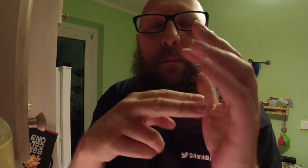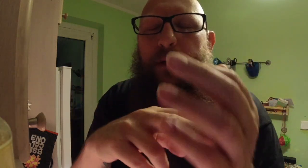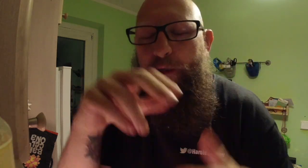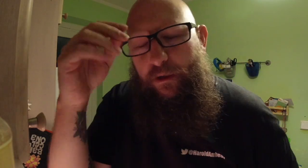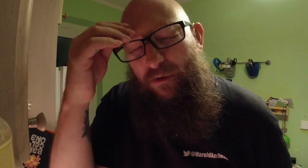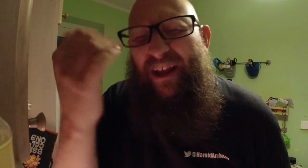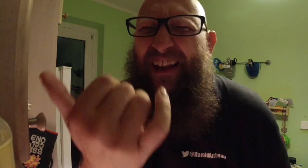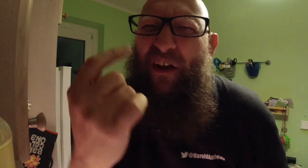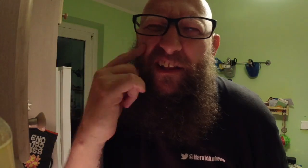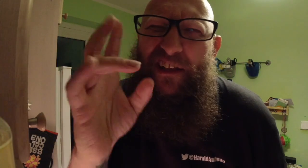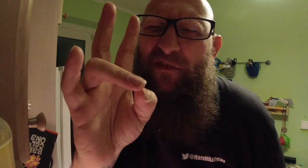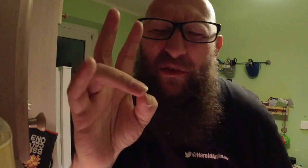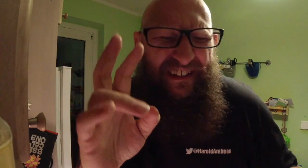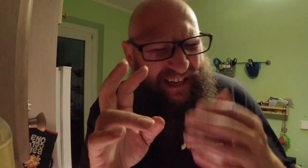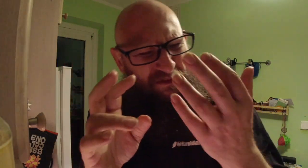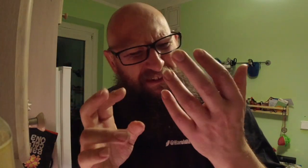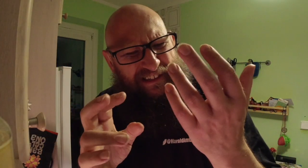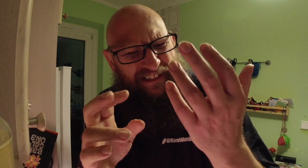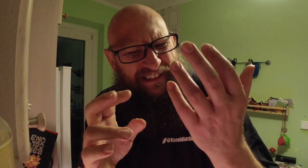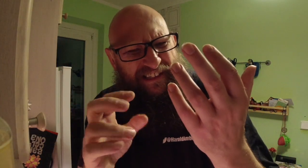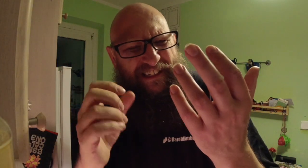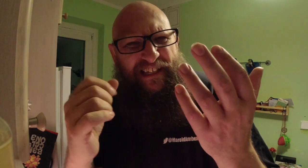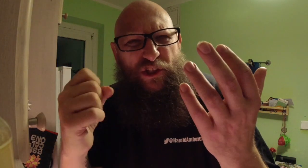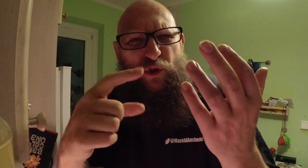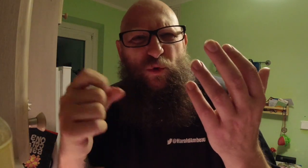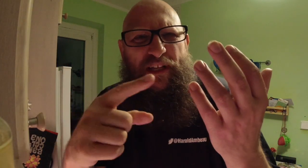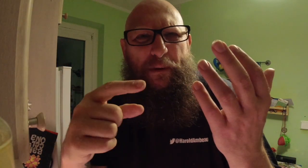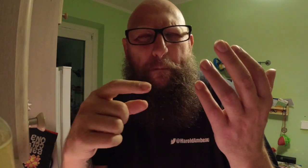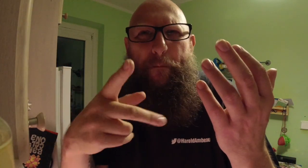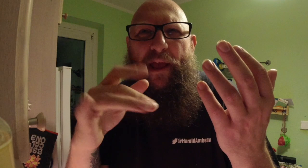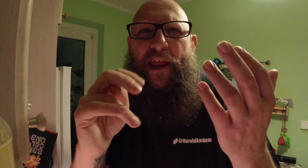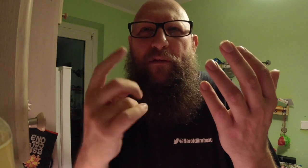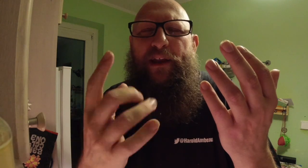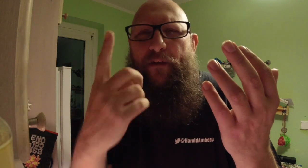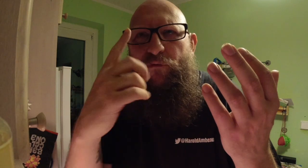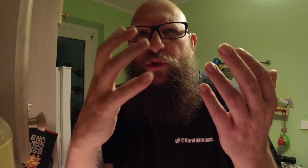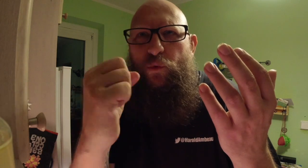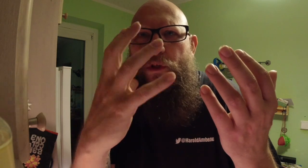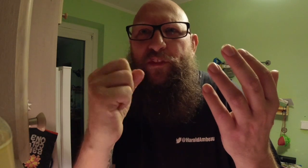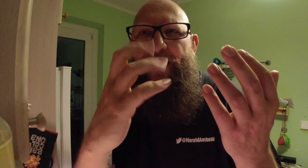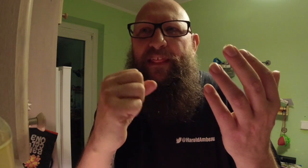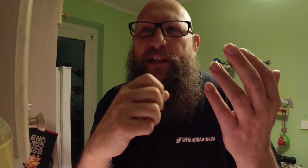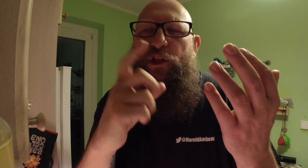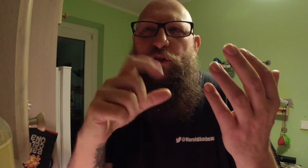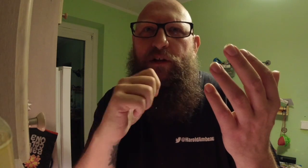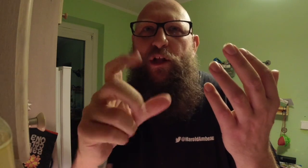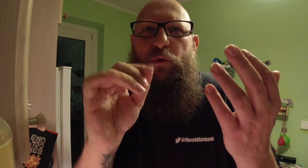Man. Right now. said seven hours. Shoot a pen right now for shooting the internet. I should not do